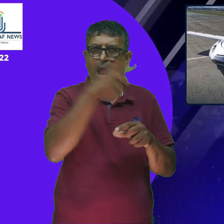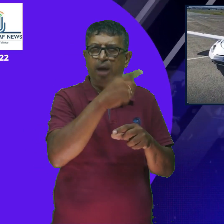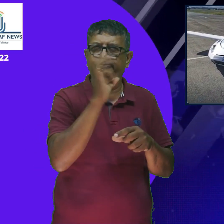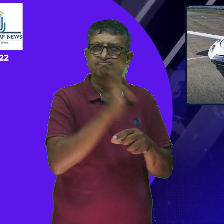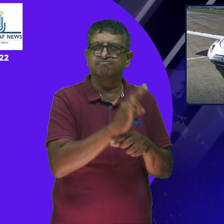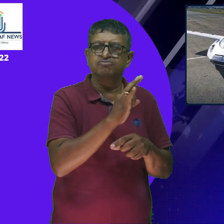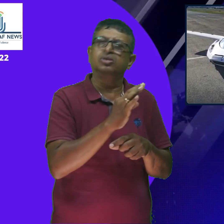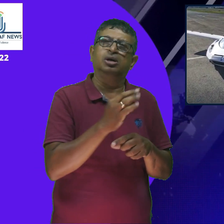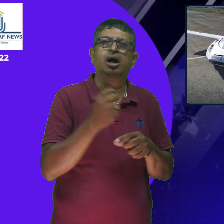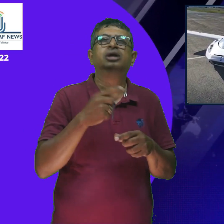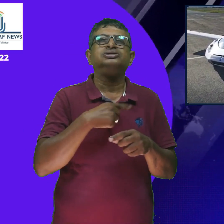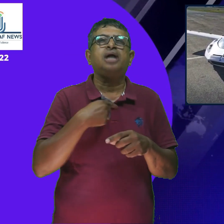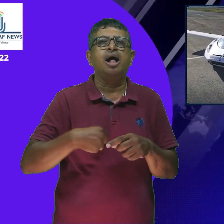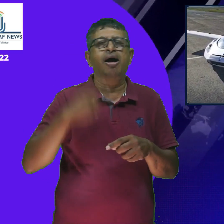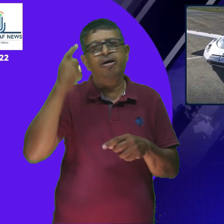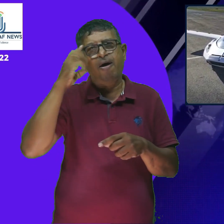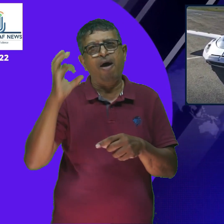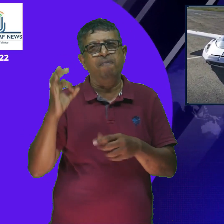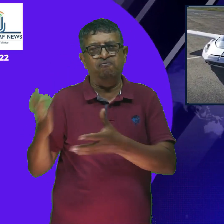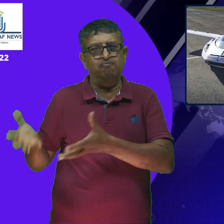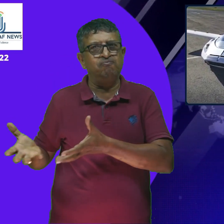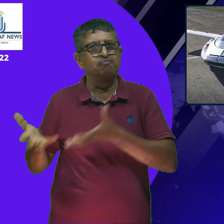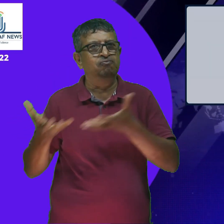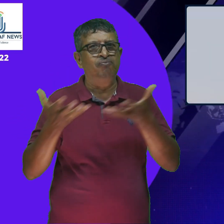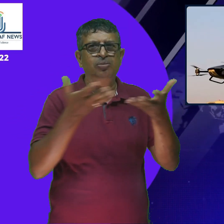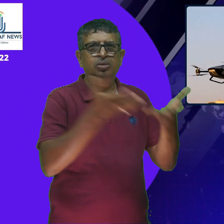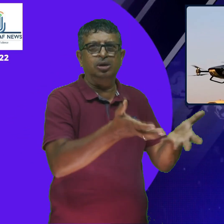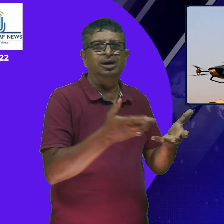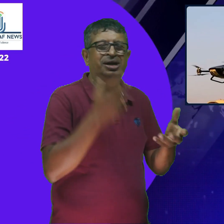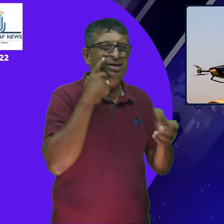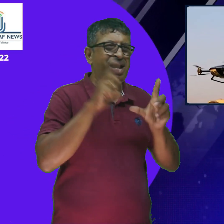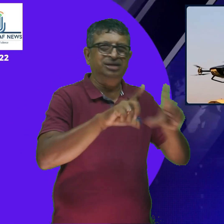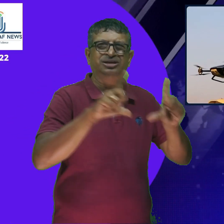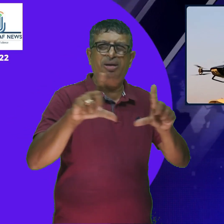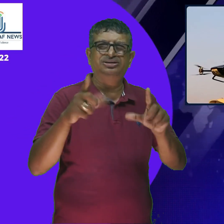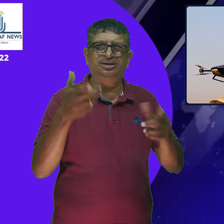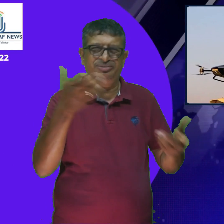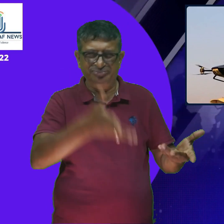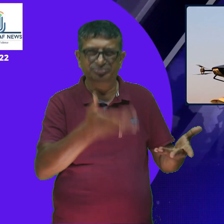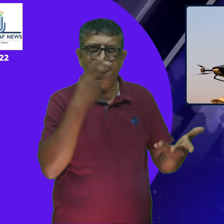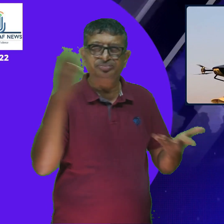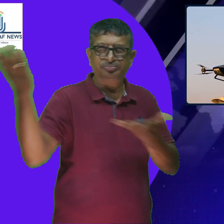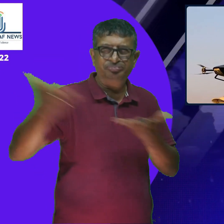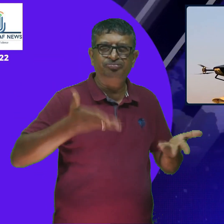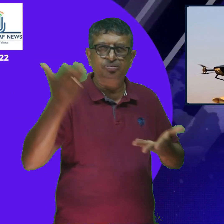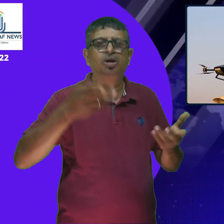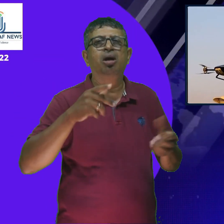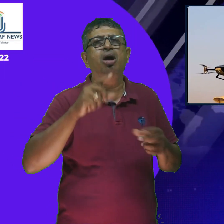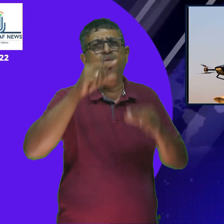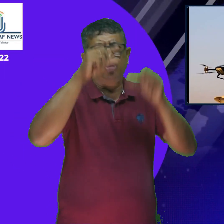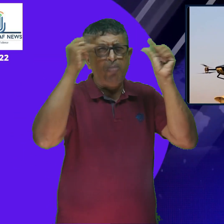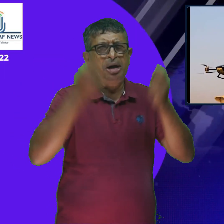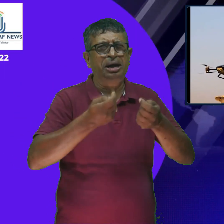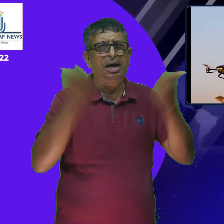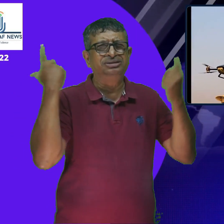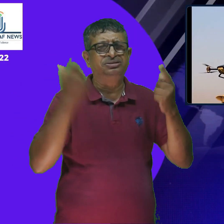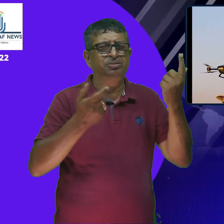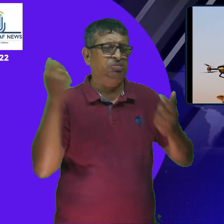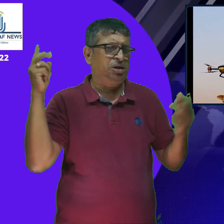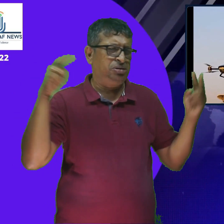be many years before any are put into service. This demonstration was held with an empty cockpit but the company says it carried out